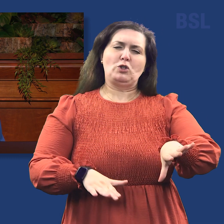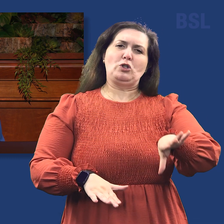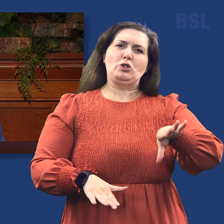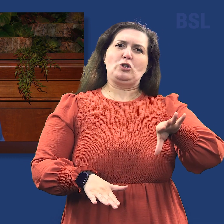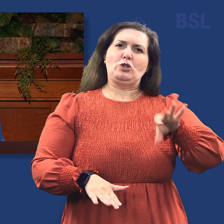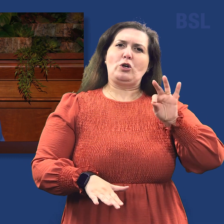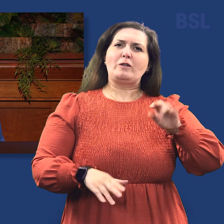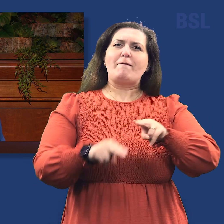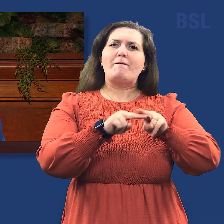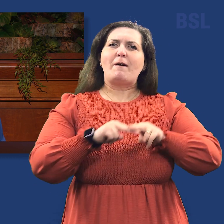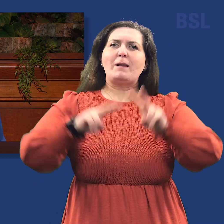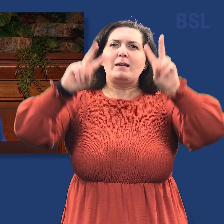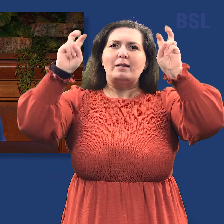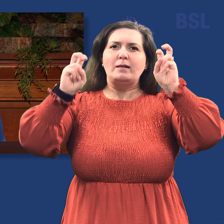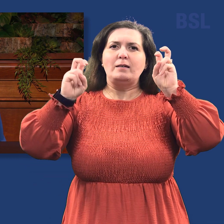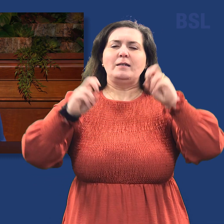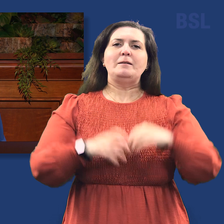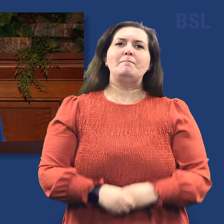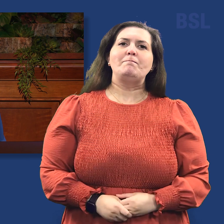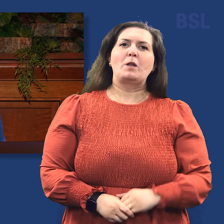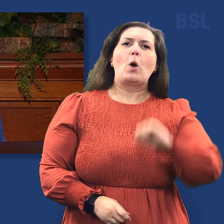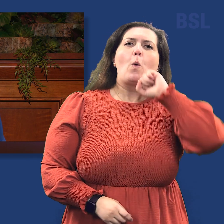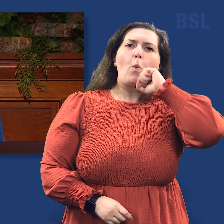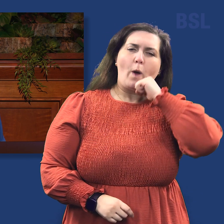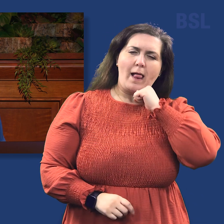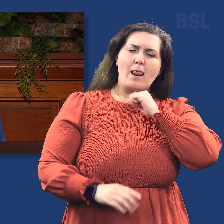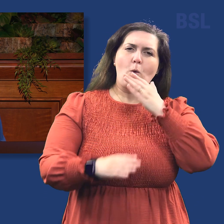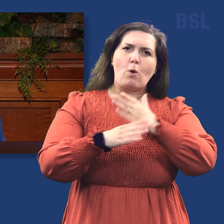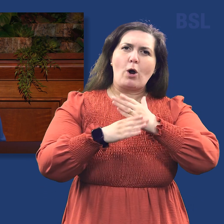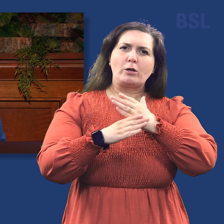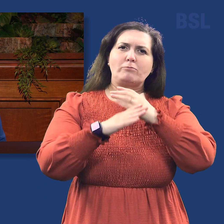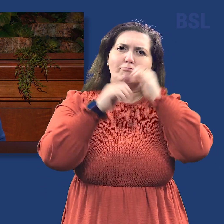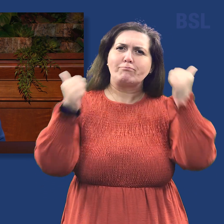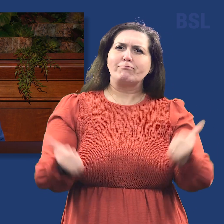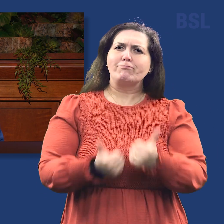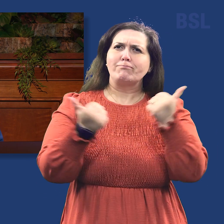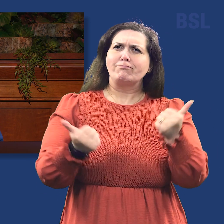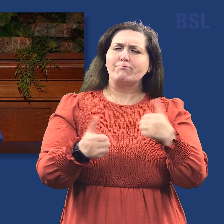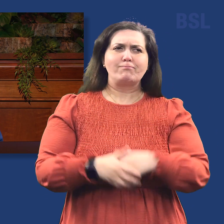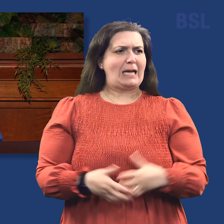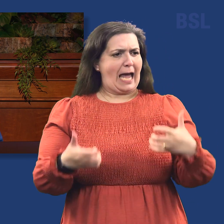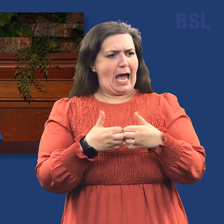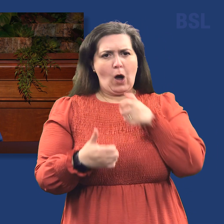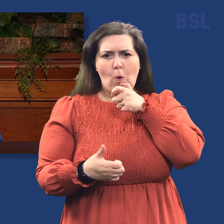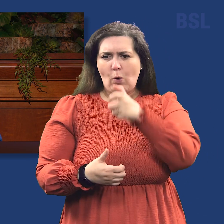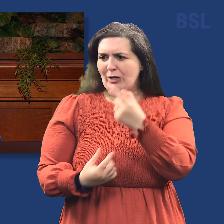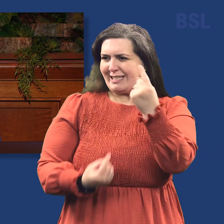motto, It Will All Work Out. Yet how can we say those words to one another when deep